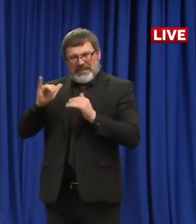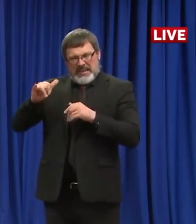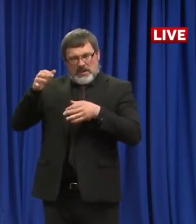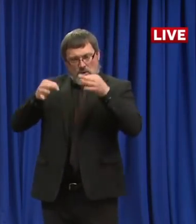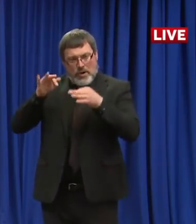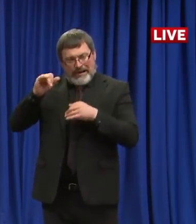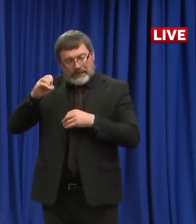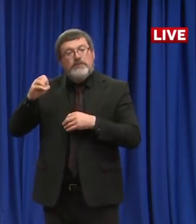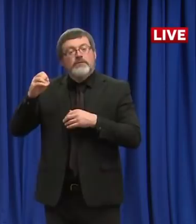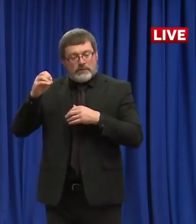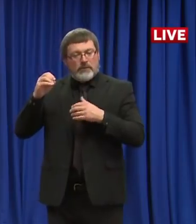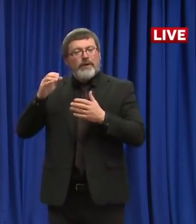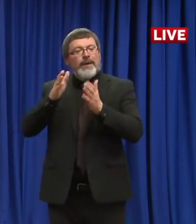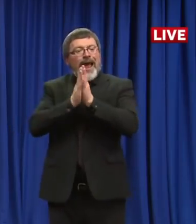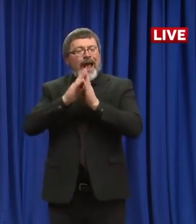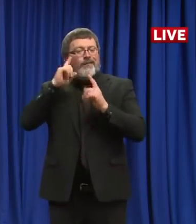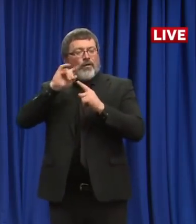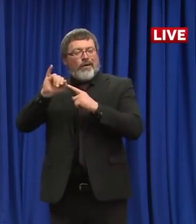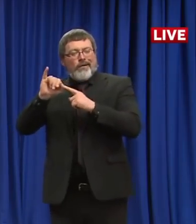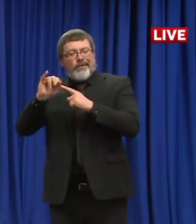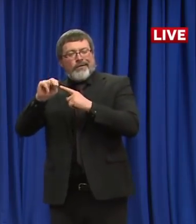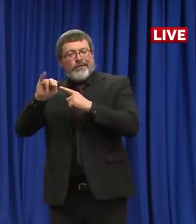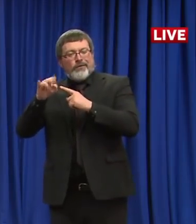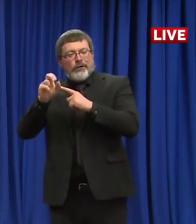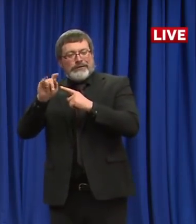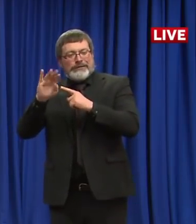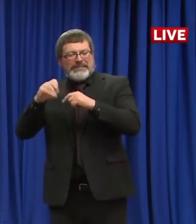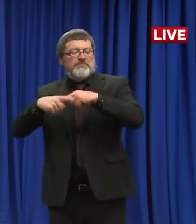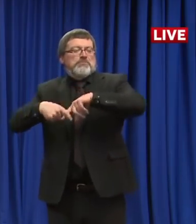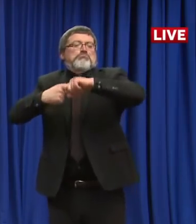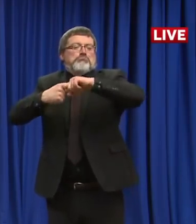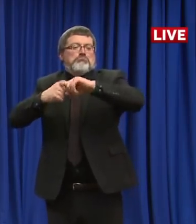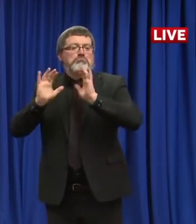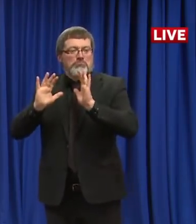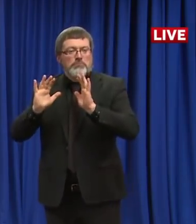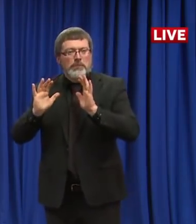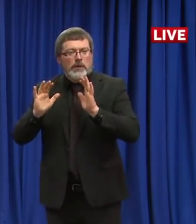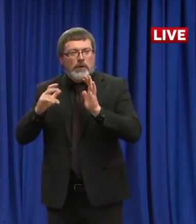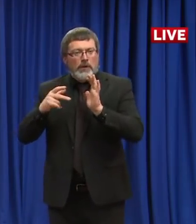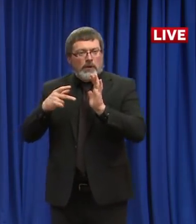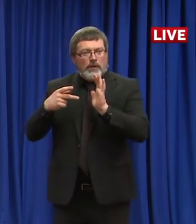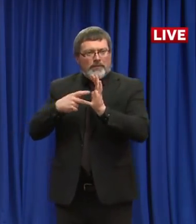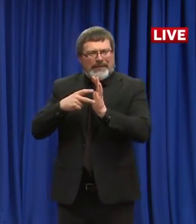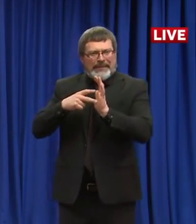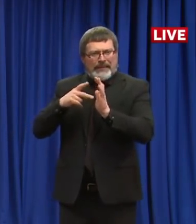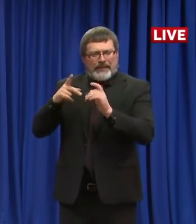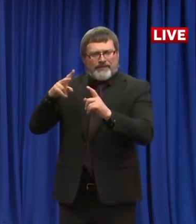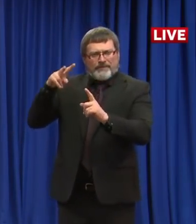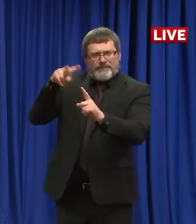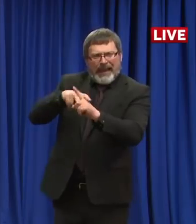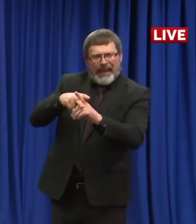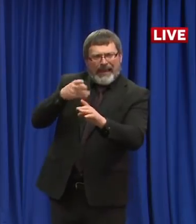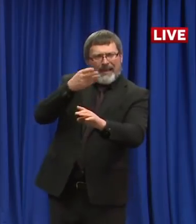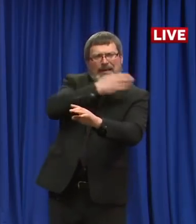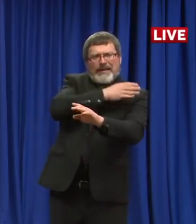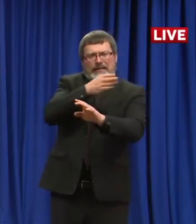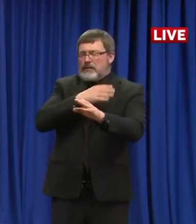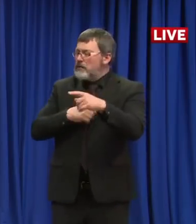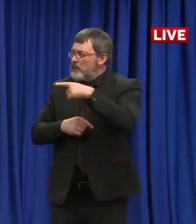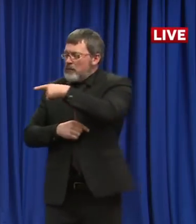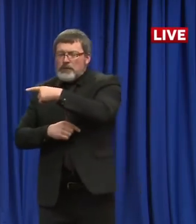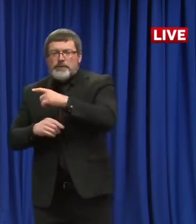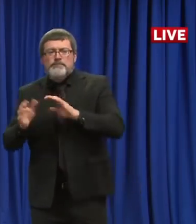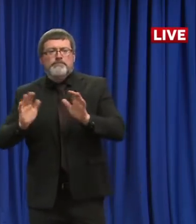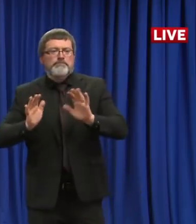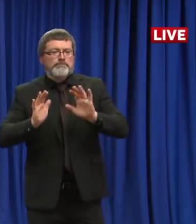they asked for the injunction? Because you could read it saying for the remainder. Well, yes. So the hospital fund, for example, we've put some money out. If the